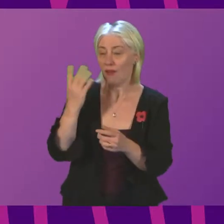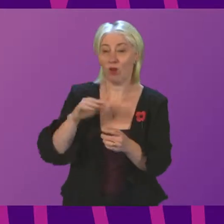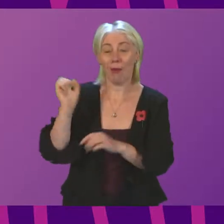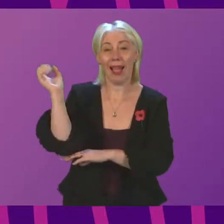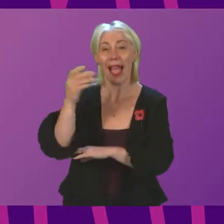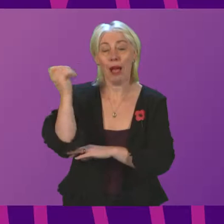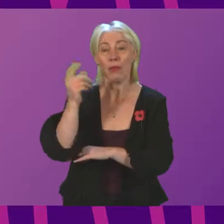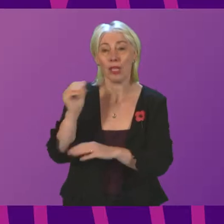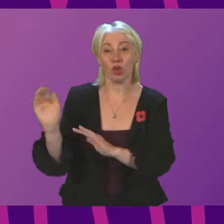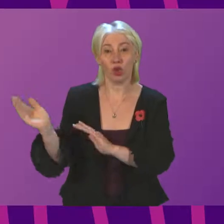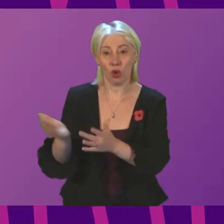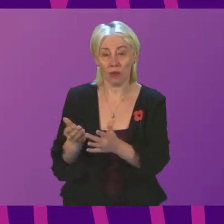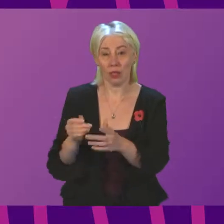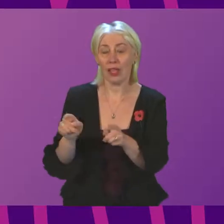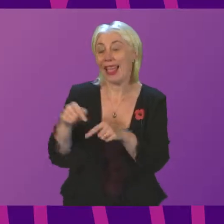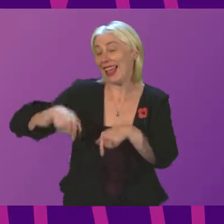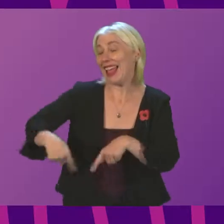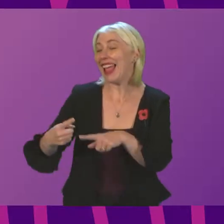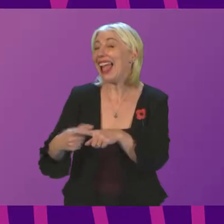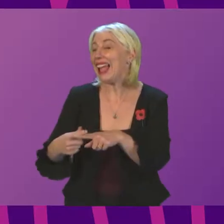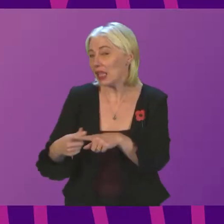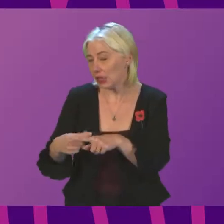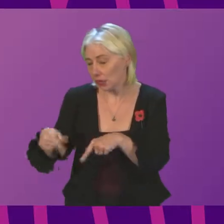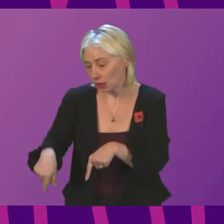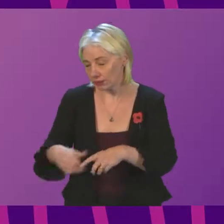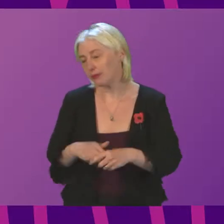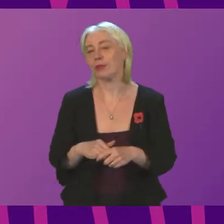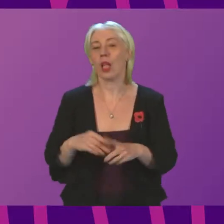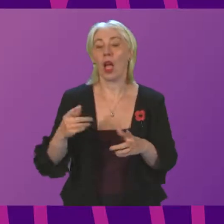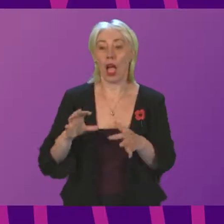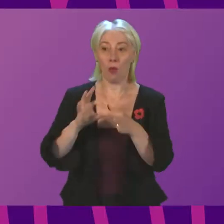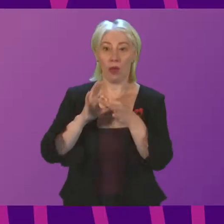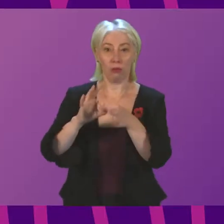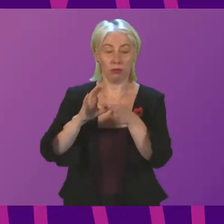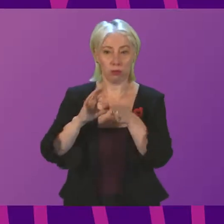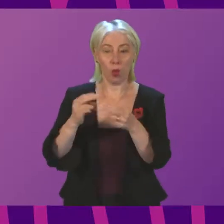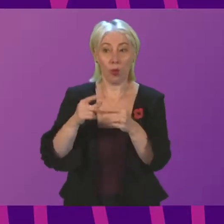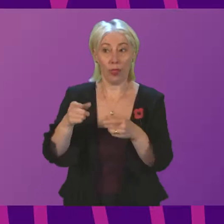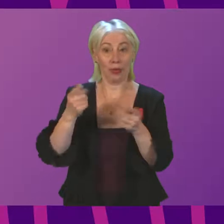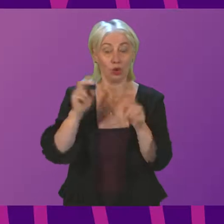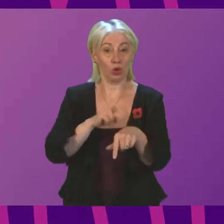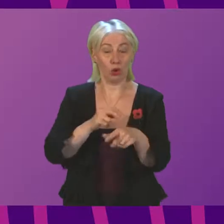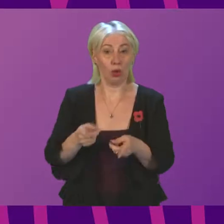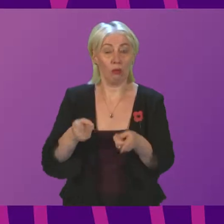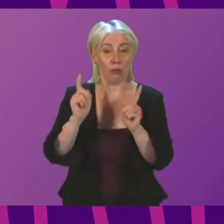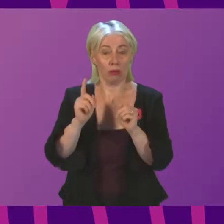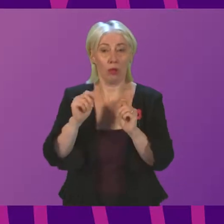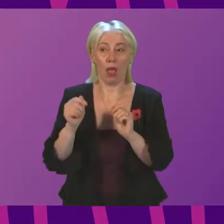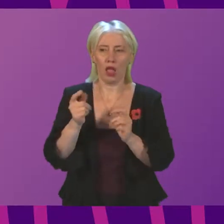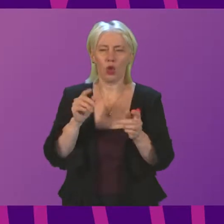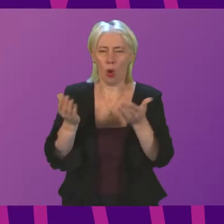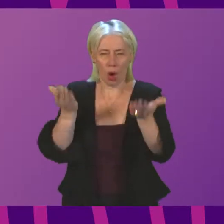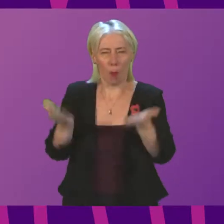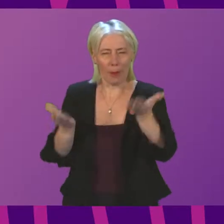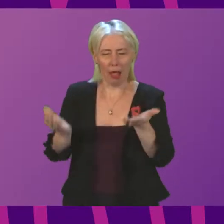service and experience within England. We are engaging with Mr Thompson to establish the comparability issues